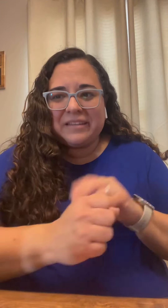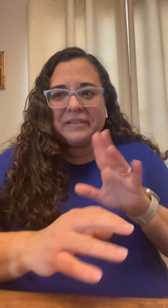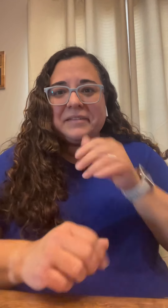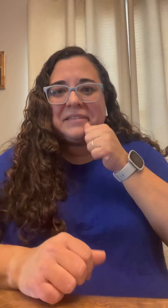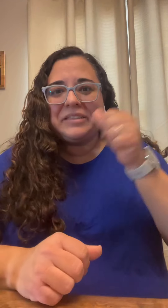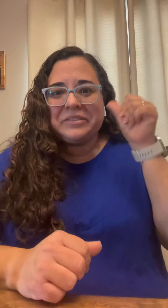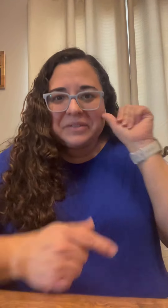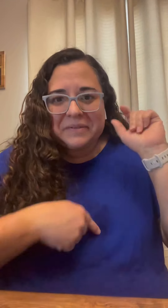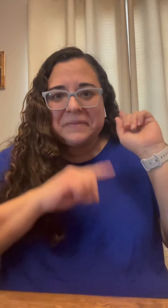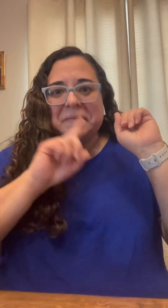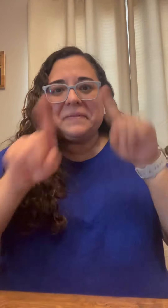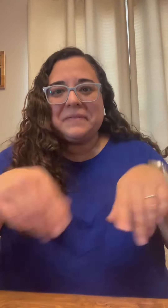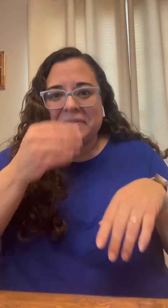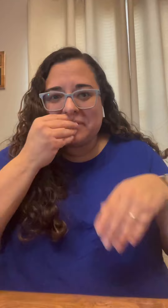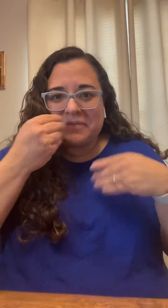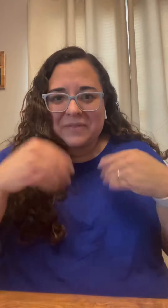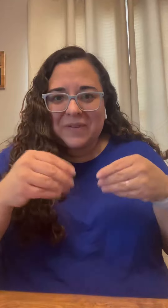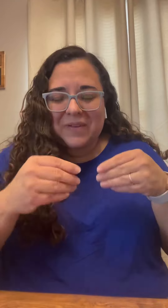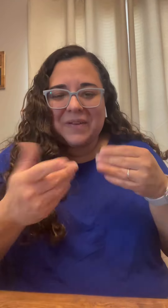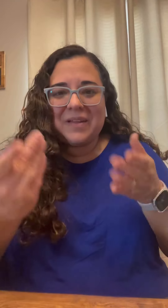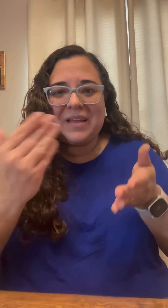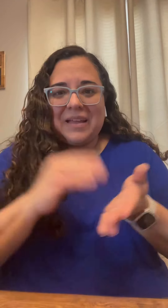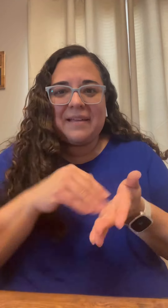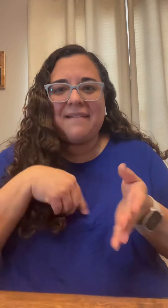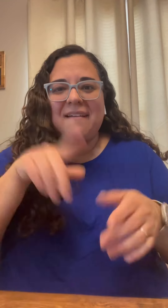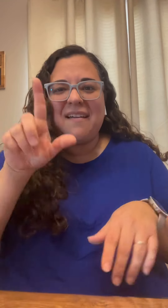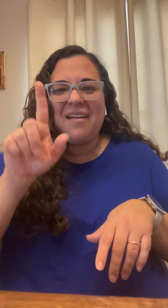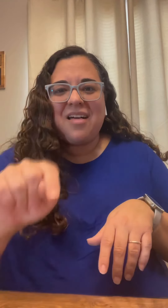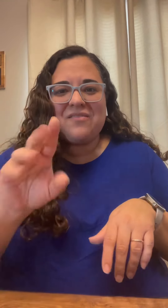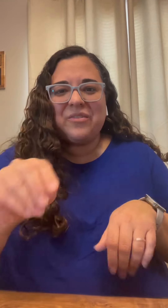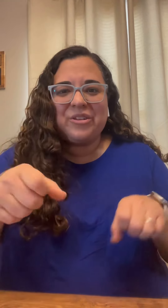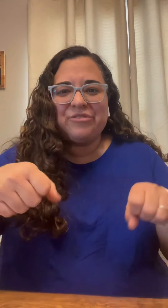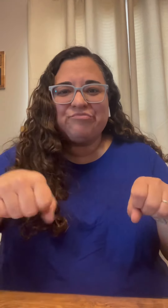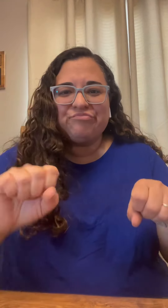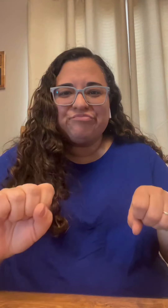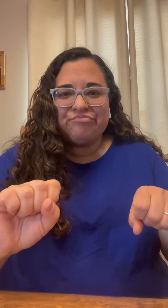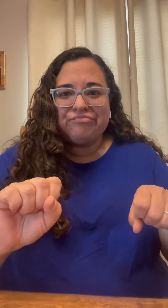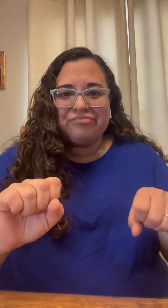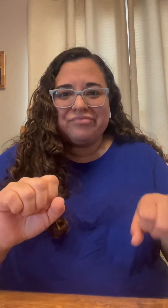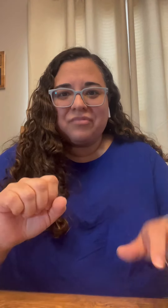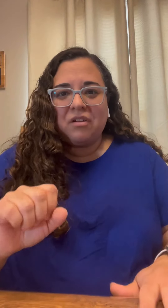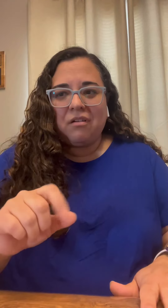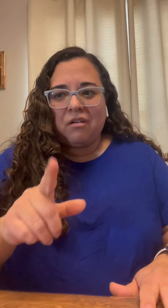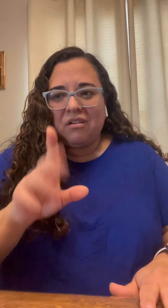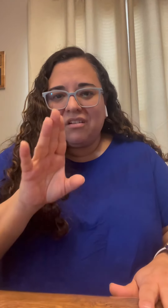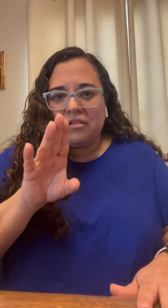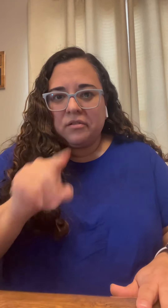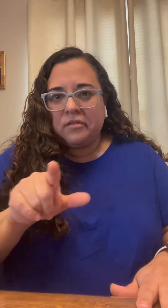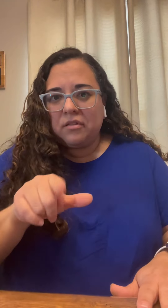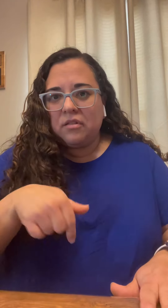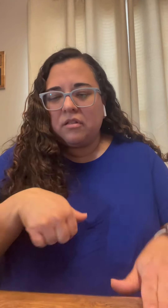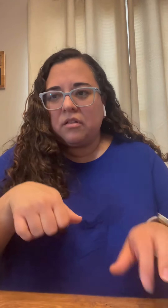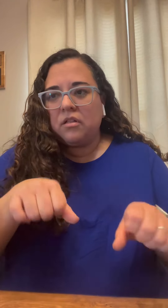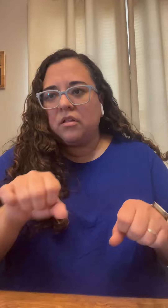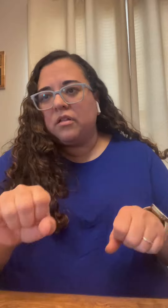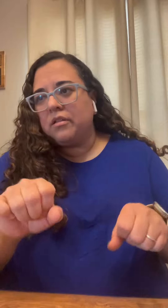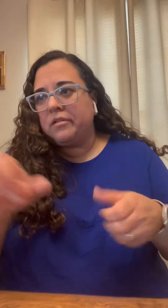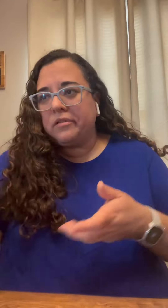left the store and so yesterday i went back to the grocery store again and i had to use one of those carts unfortunately